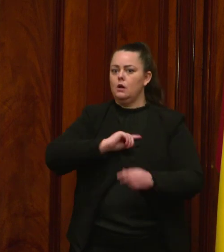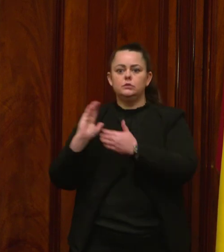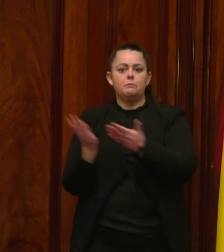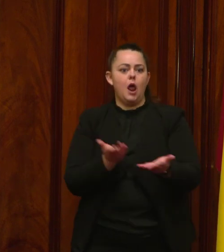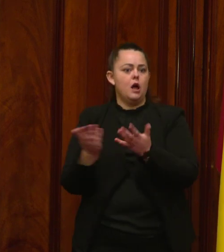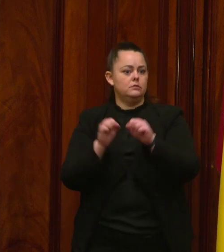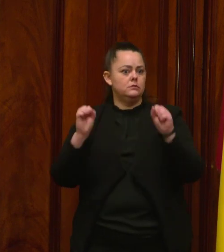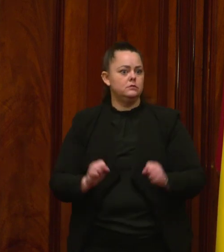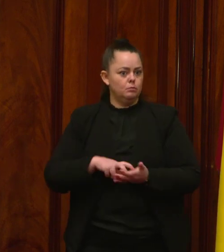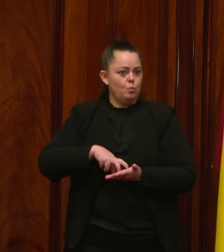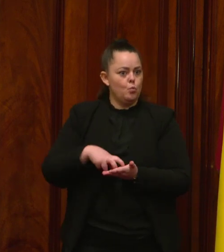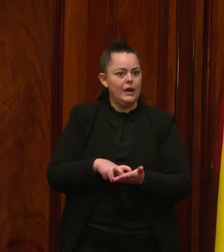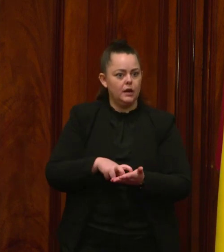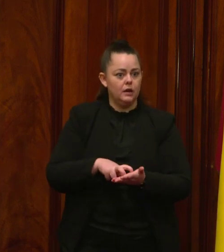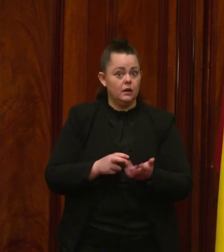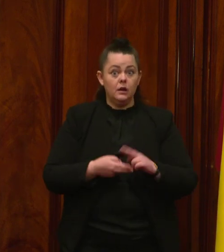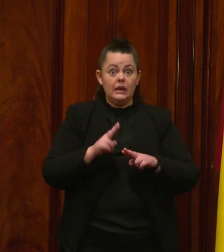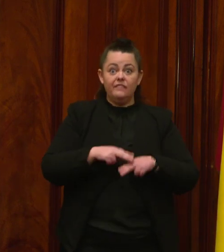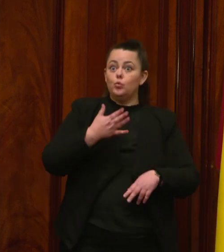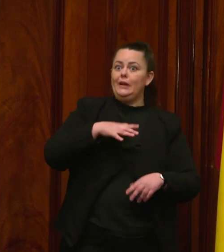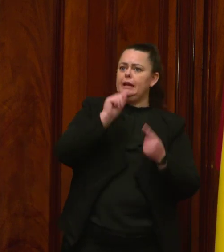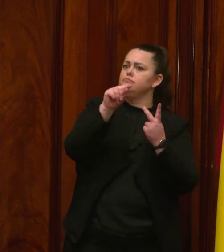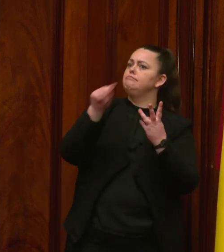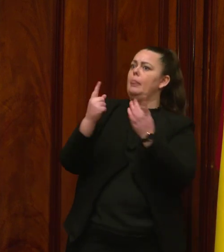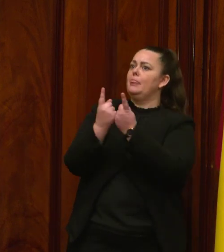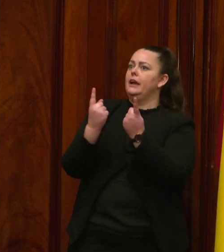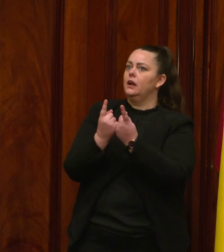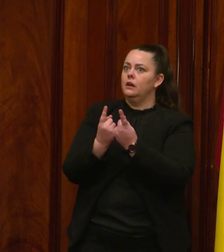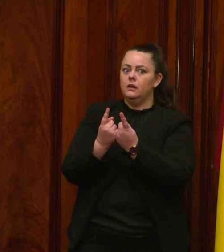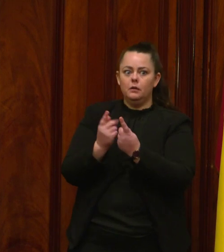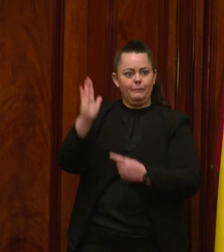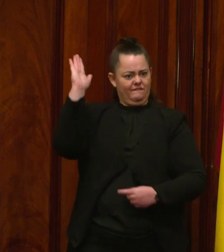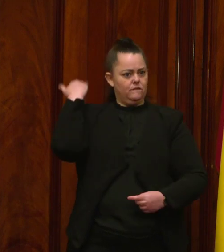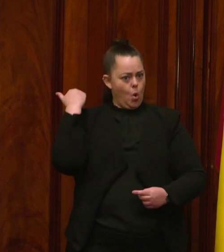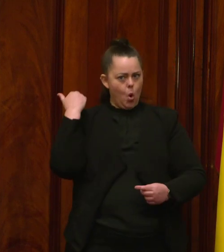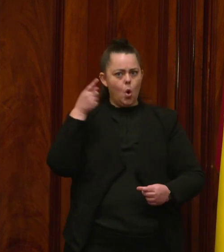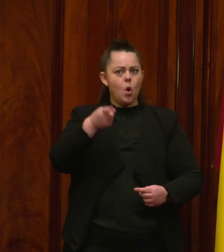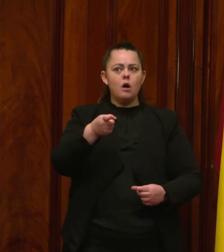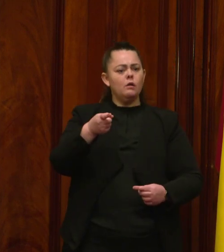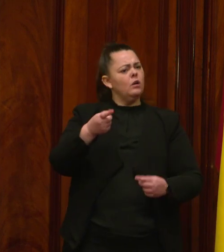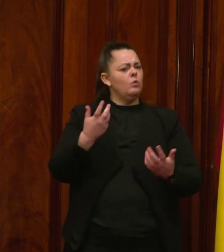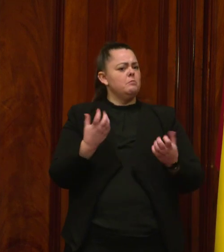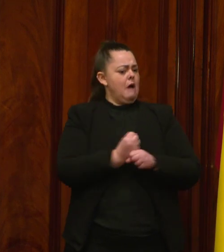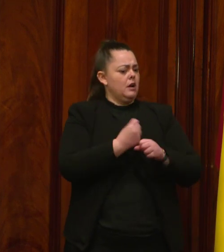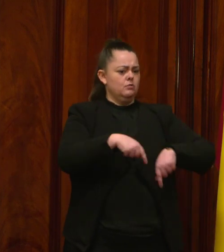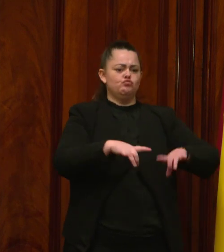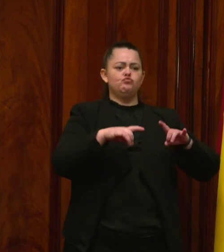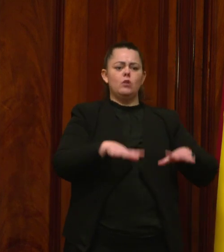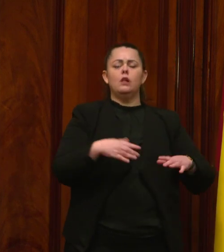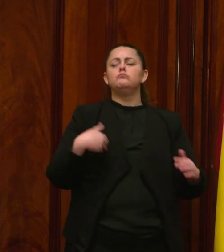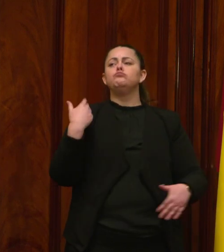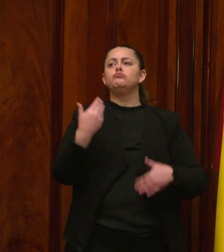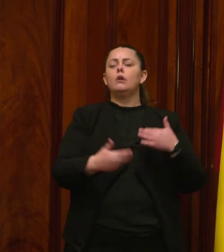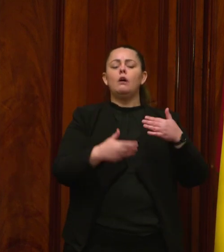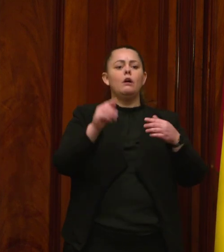we didn't produce locally, we couldn't always get them. This ranged from the mildly annoying, like stationery, to the genuinely